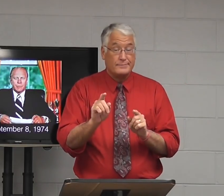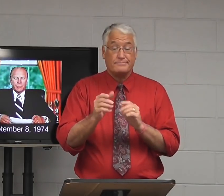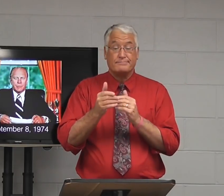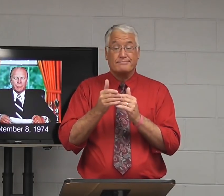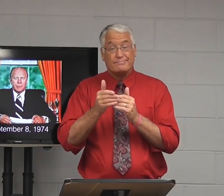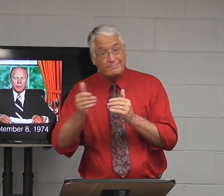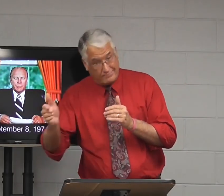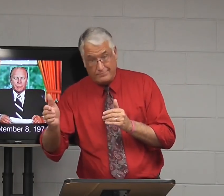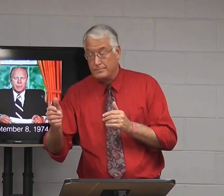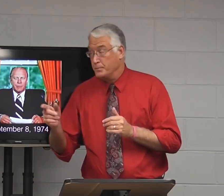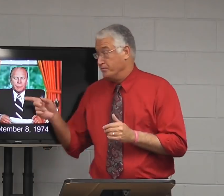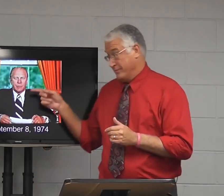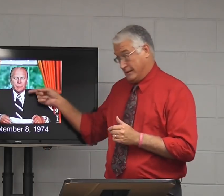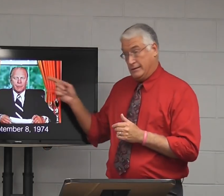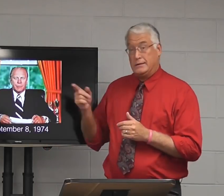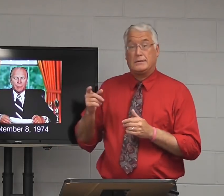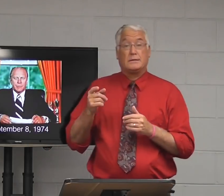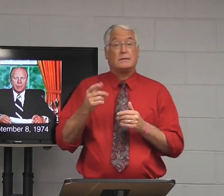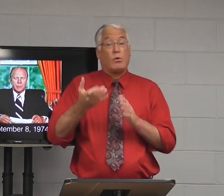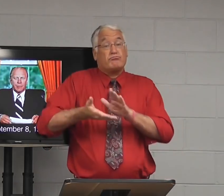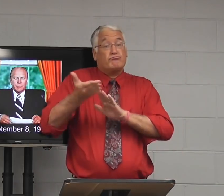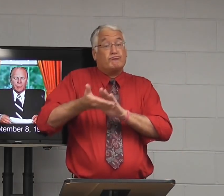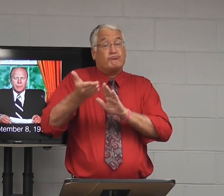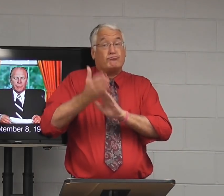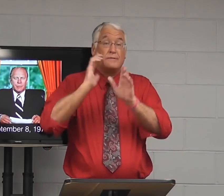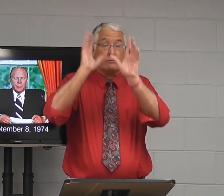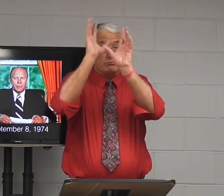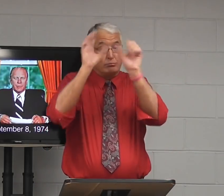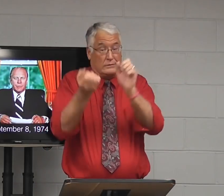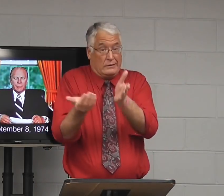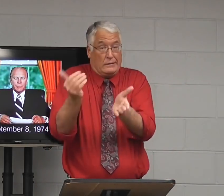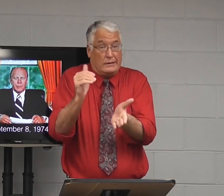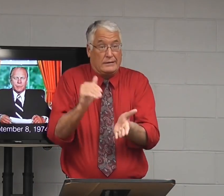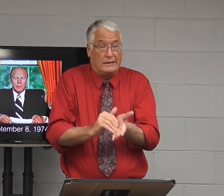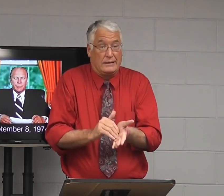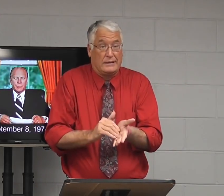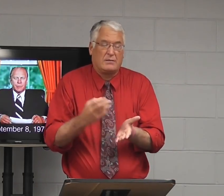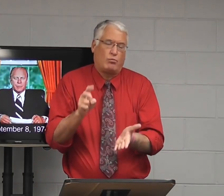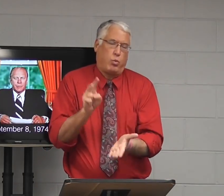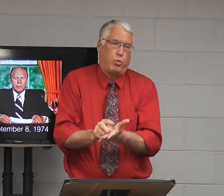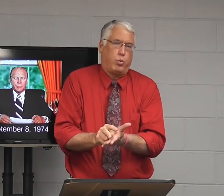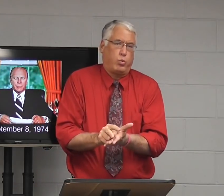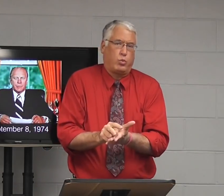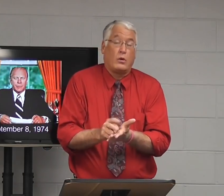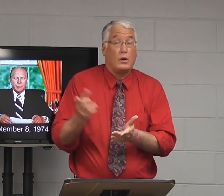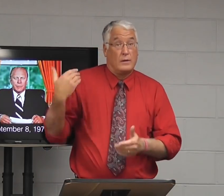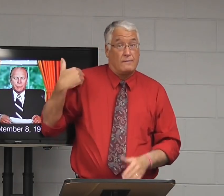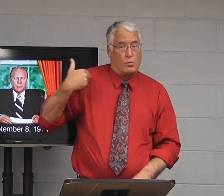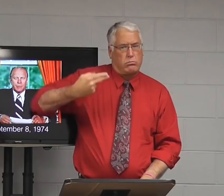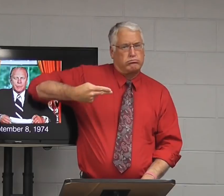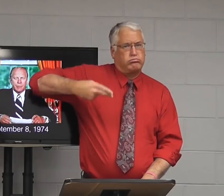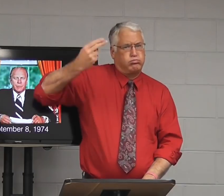pardoned President Nixon. And then going forward, when he ran for president again, he lost.